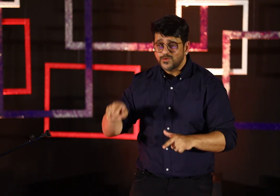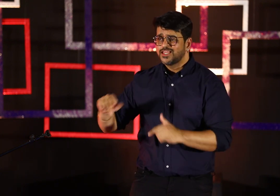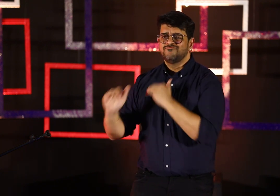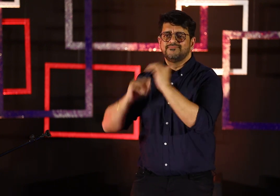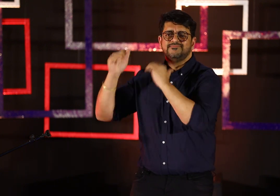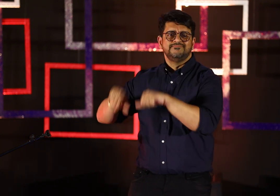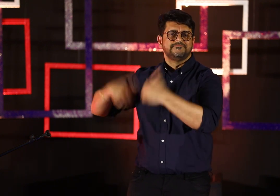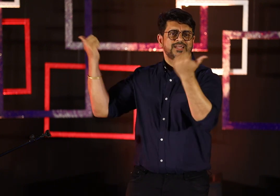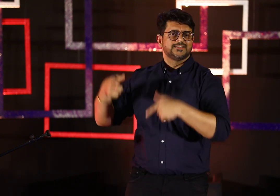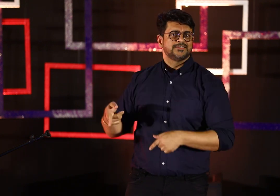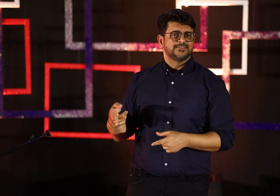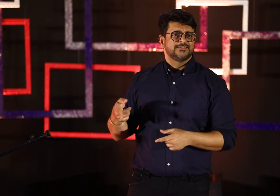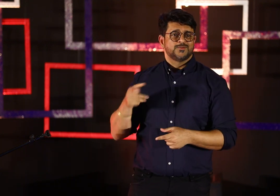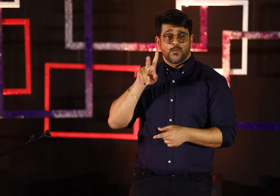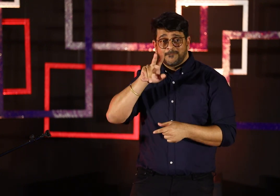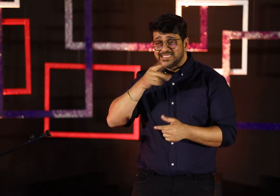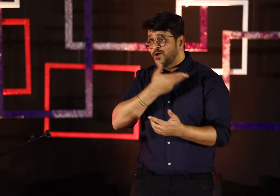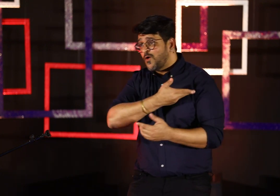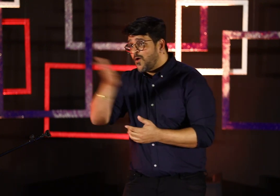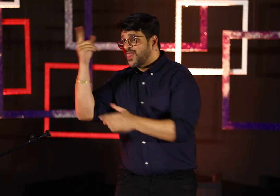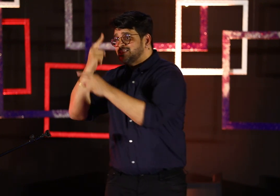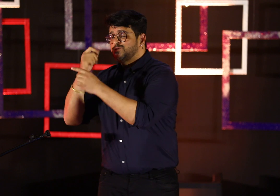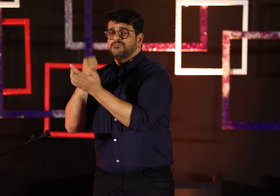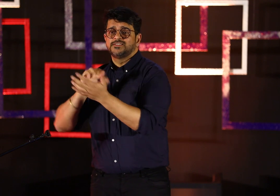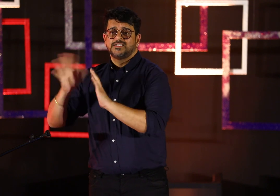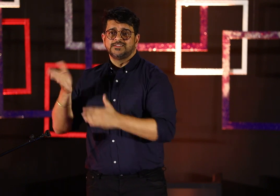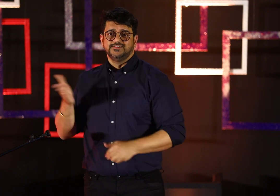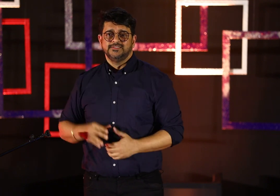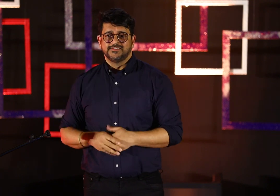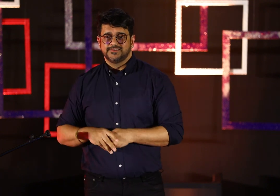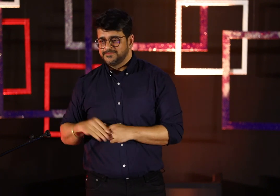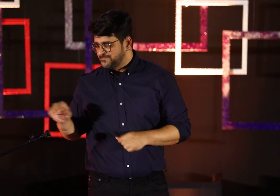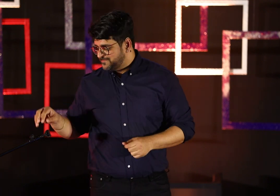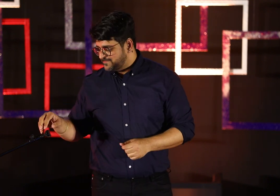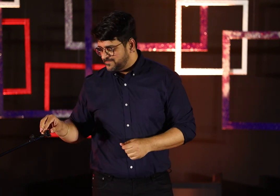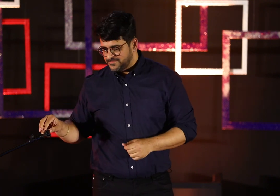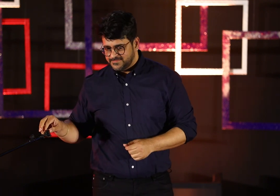language. because there can be only development of language and education. So, that means all teachers must sign.